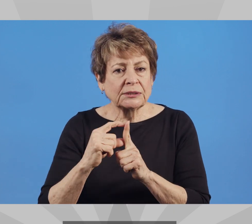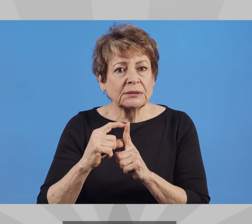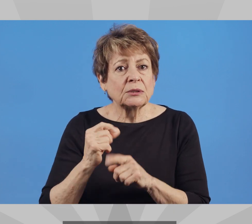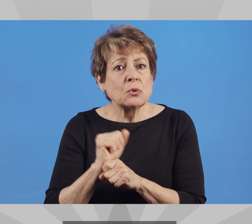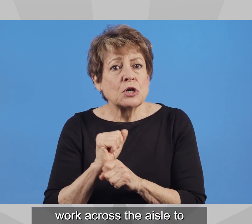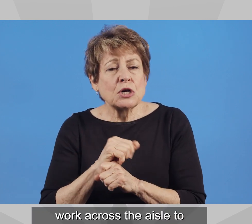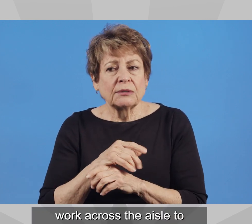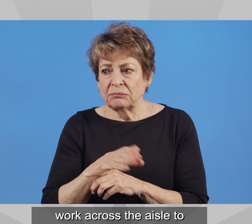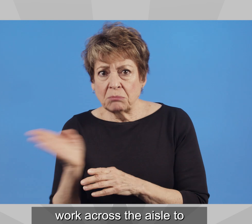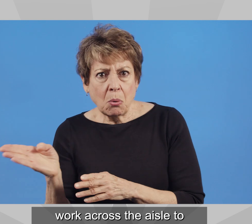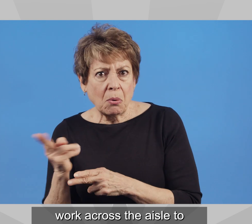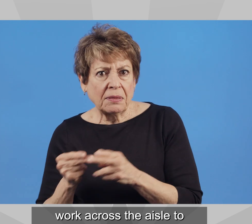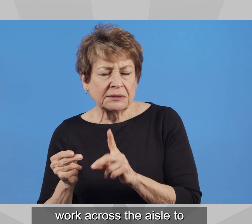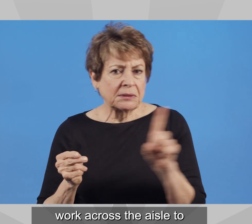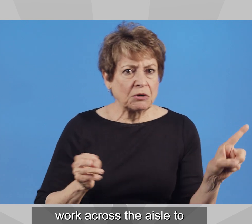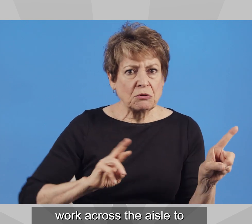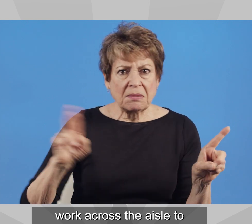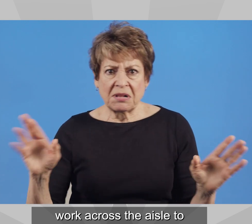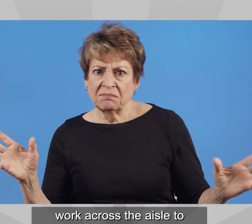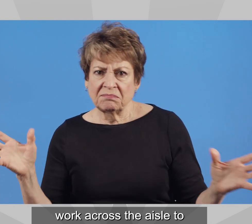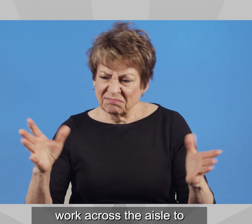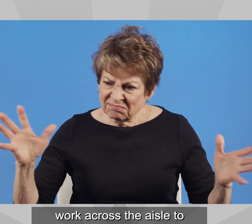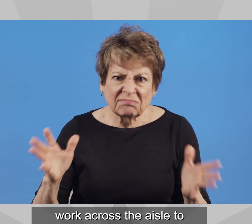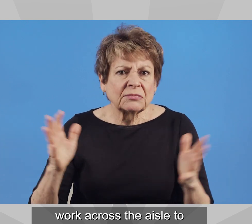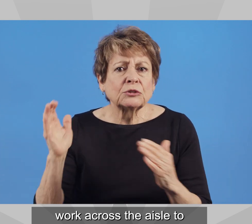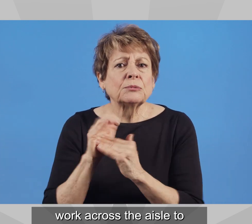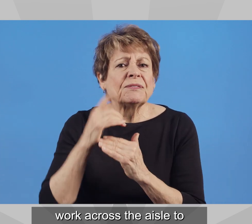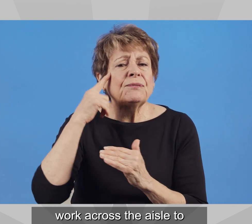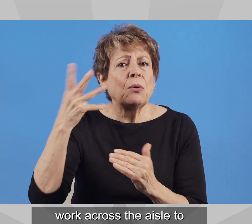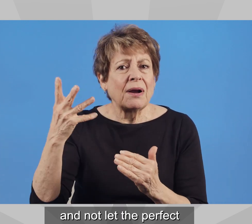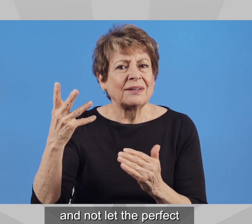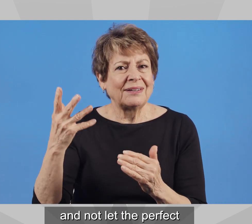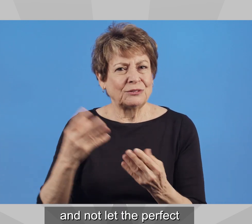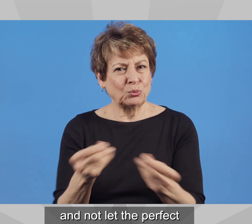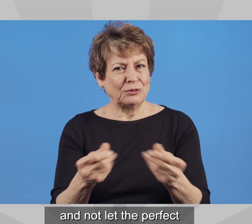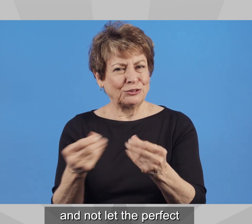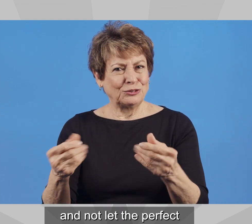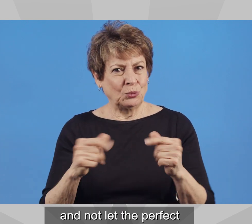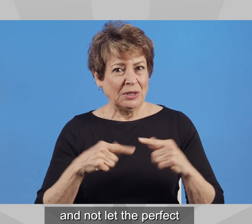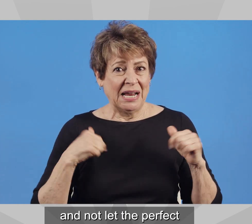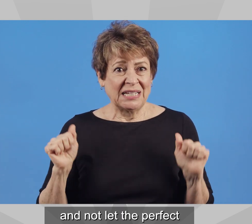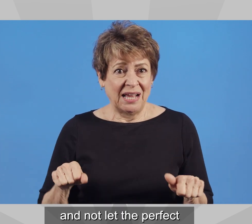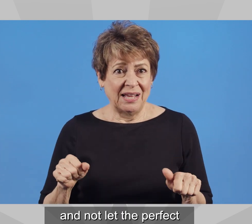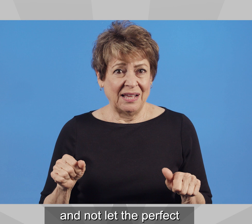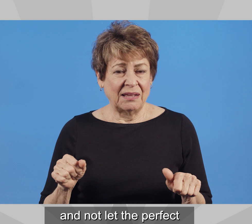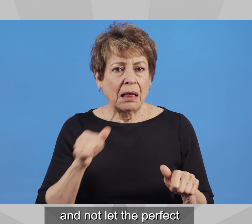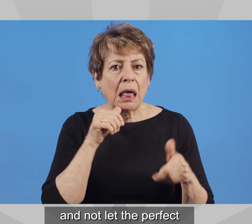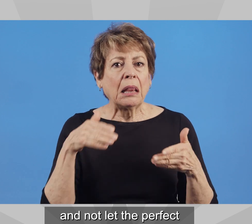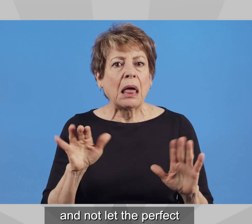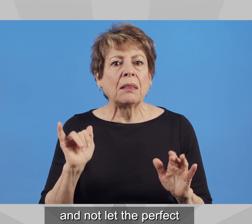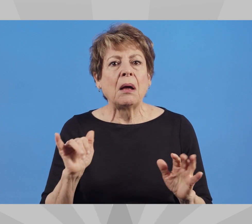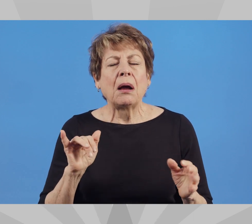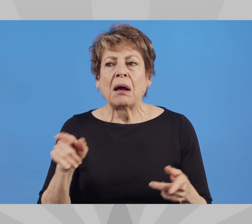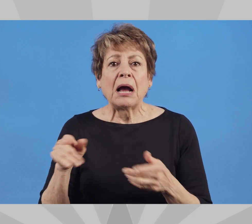word, work across the aisle to champion solutions when I can, and not let the perfect be the enemy of